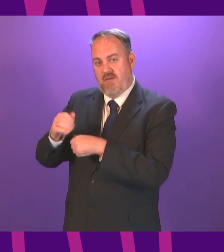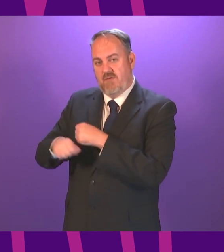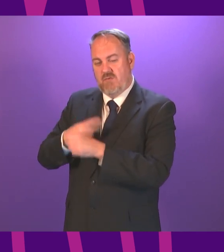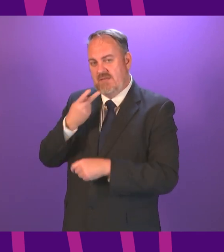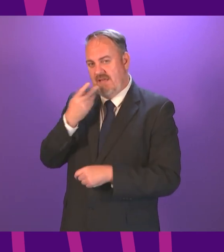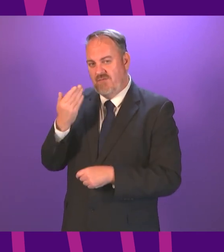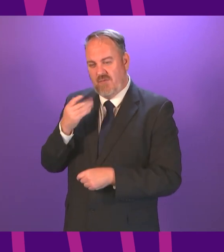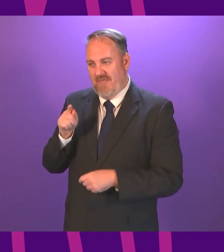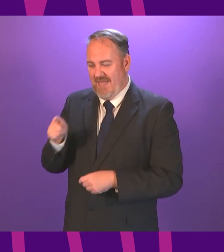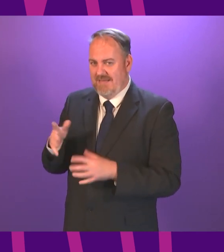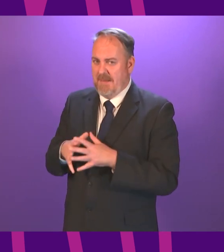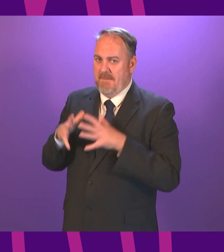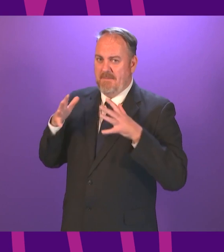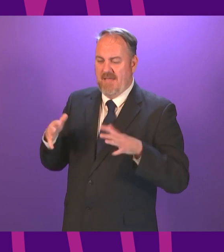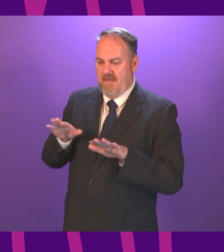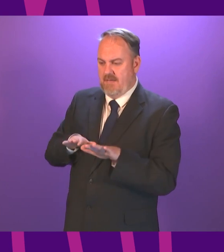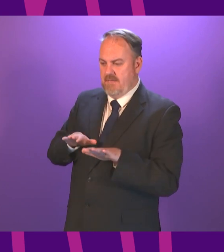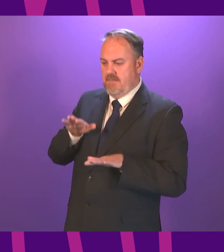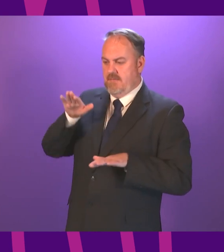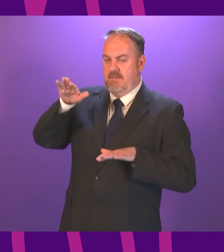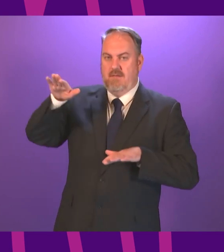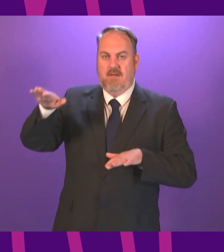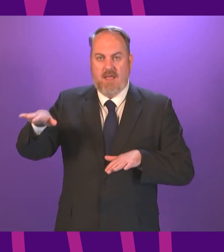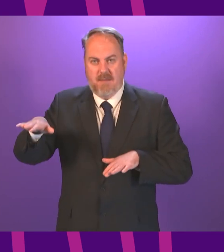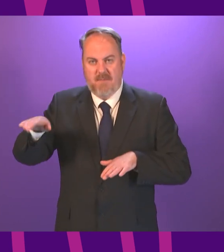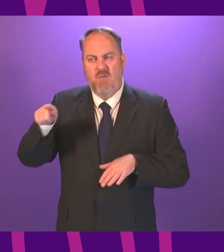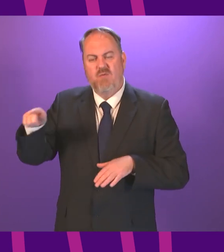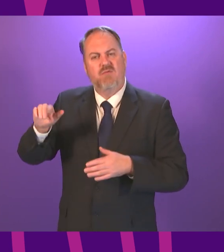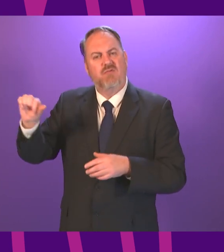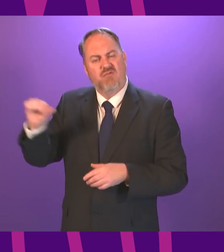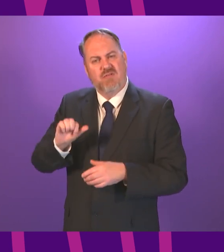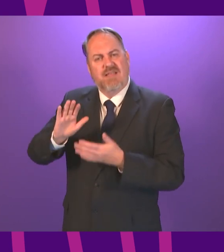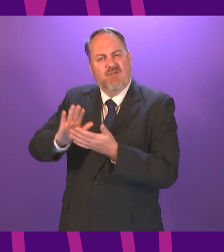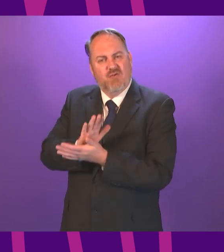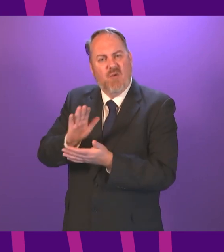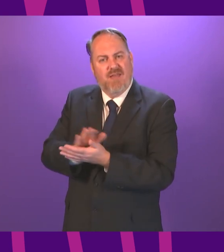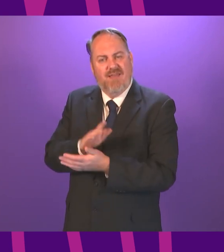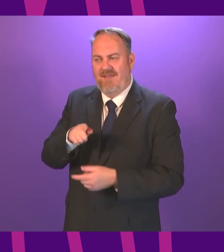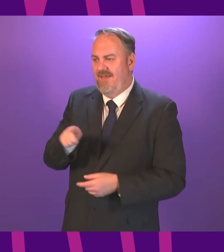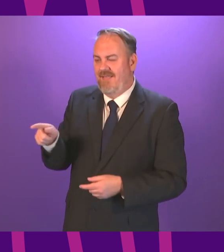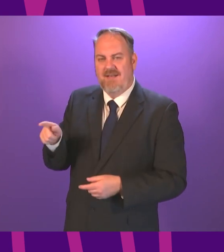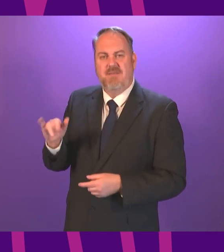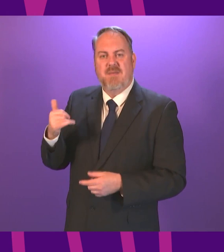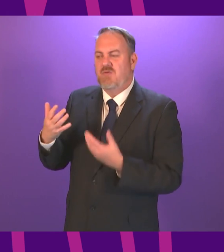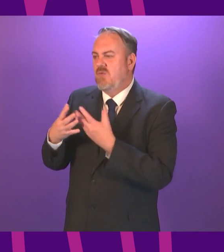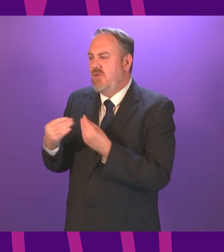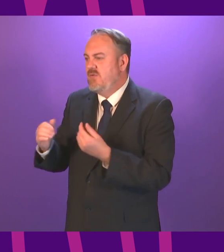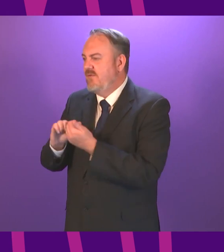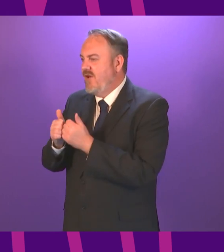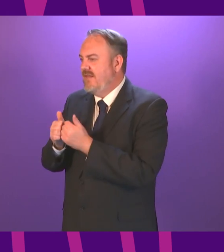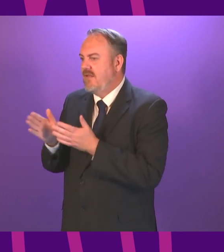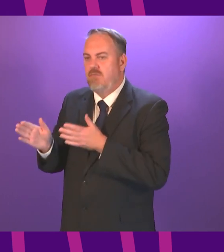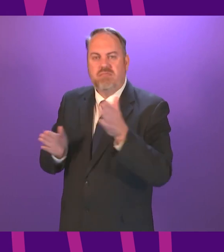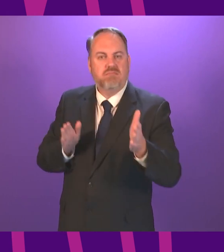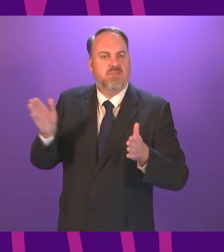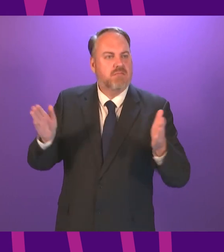probably enjoy the most as a child of that age and she may lose some of her friends as different friends go to different high